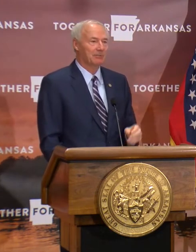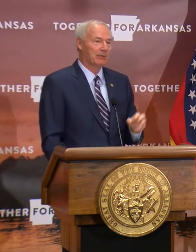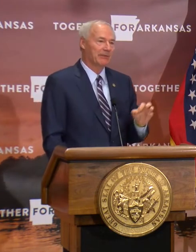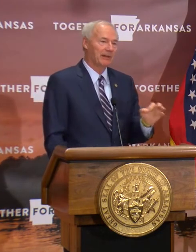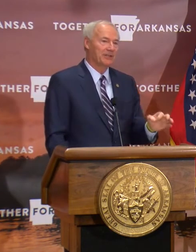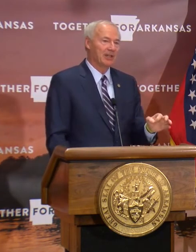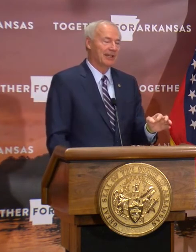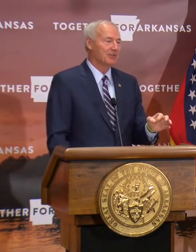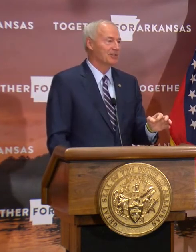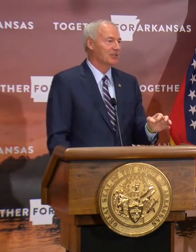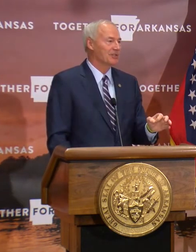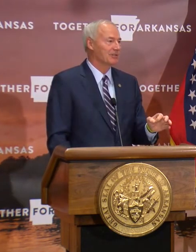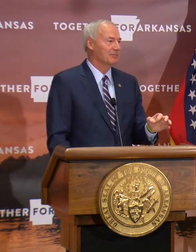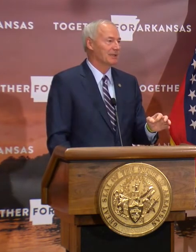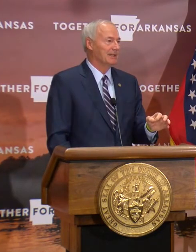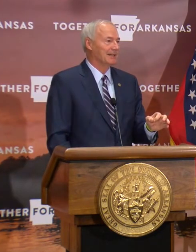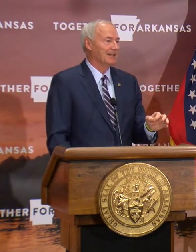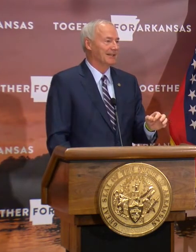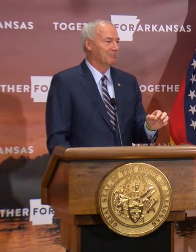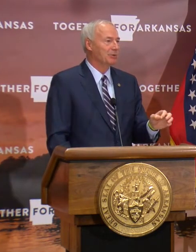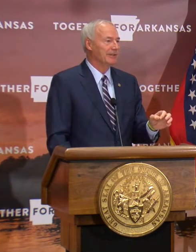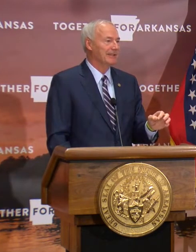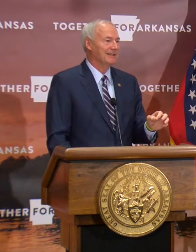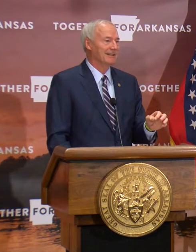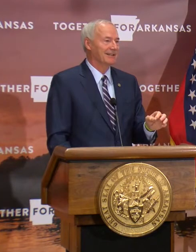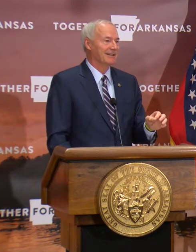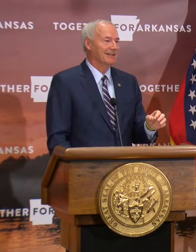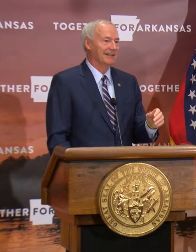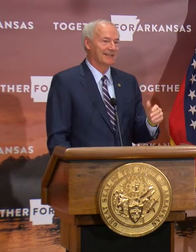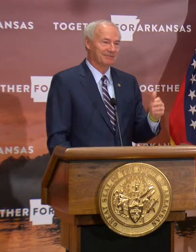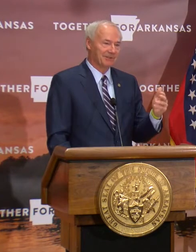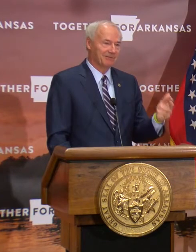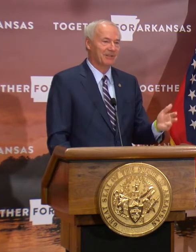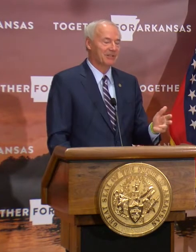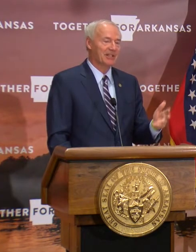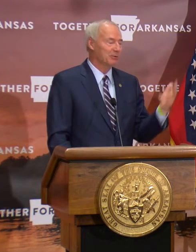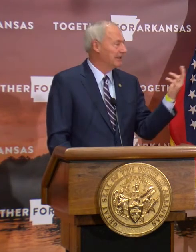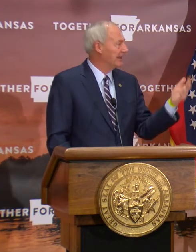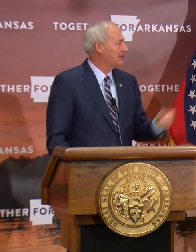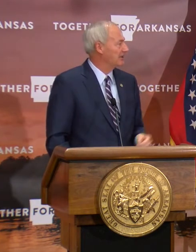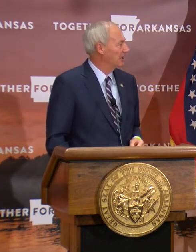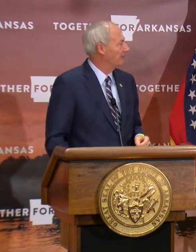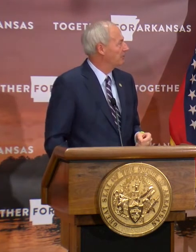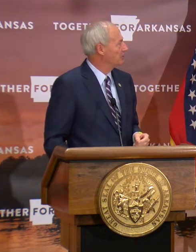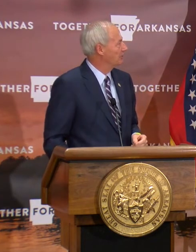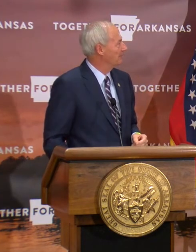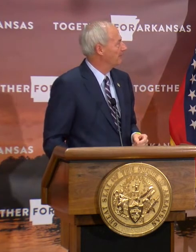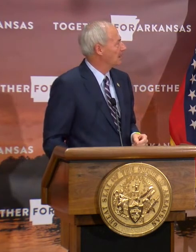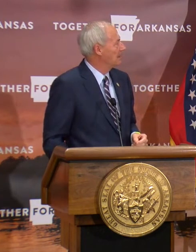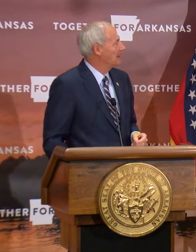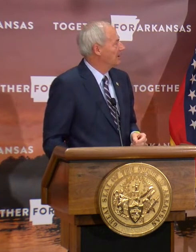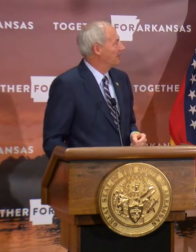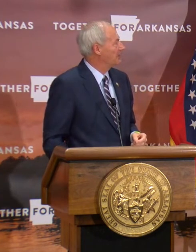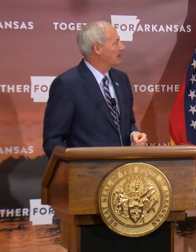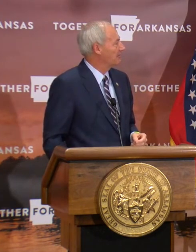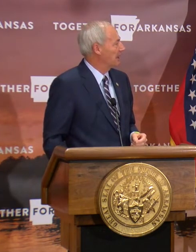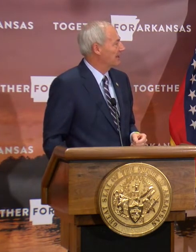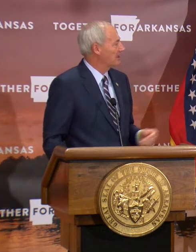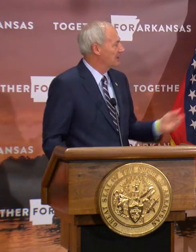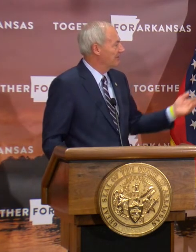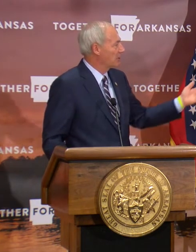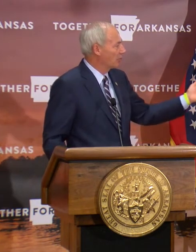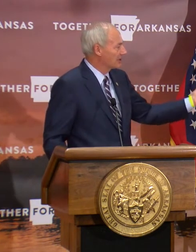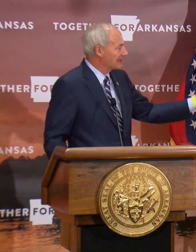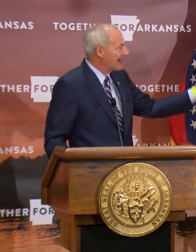particularly with our education system moving and continuing, that's helpful to them. The percent